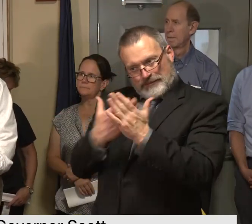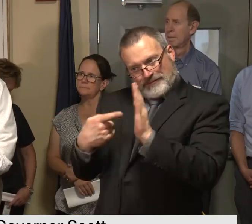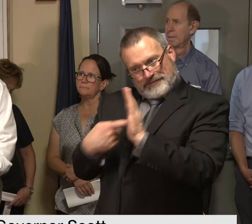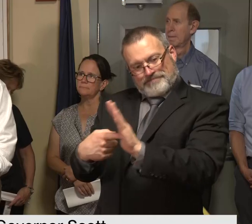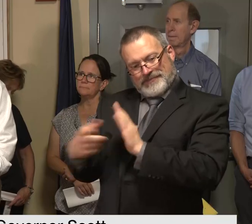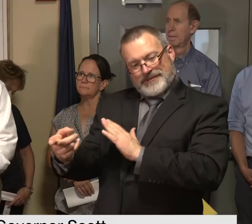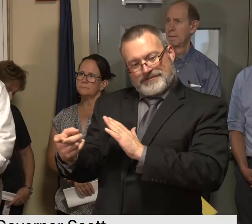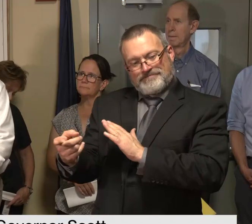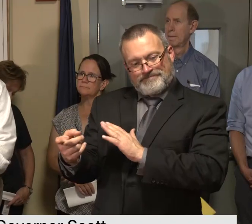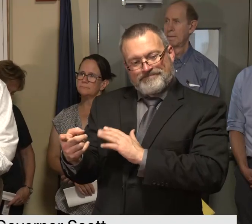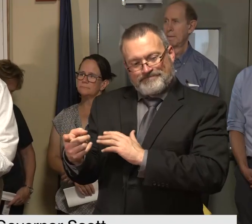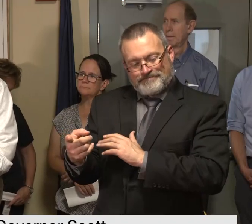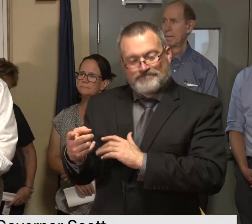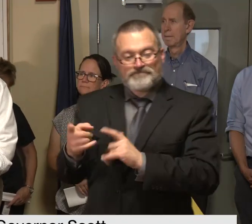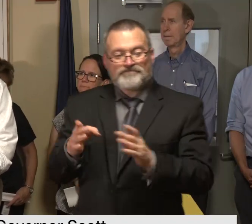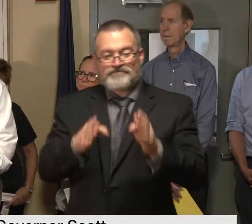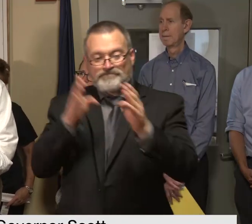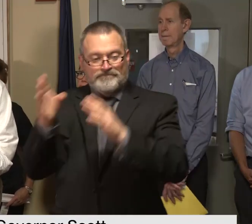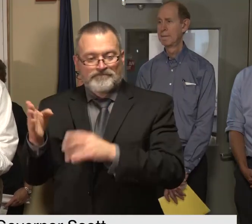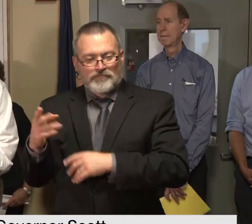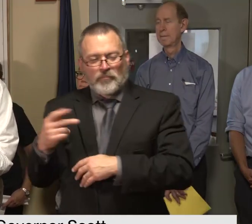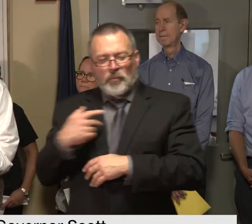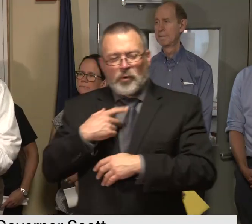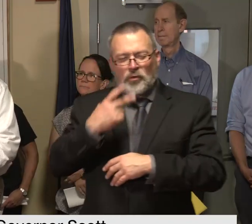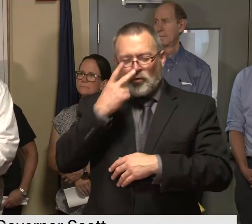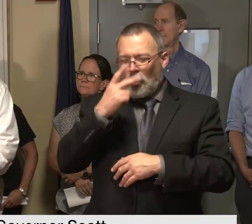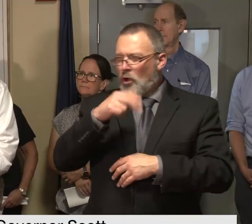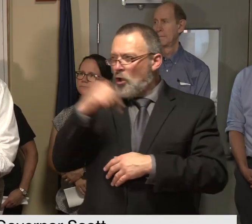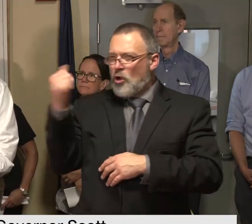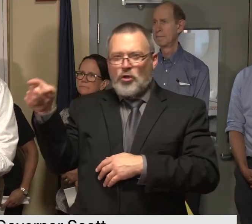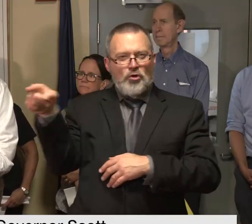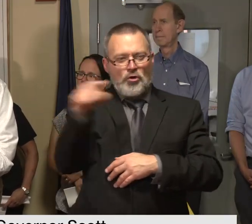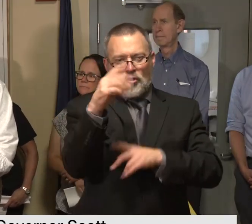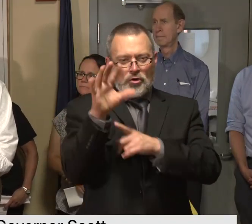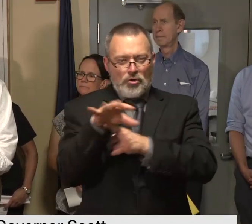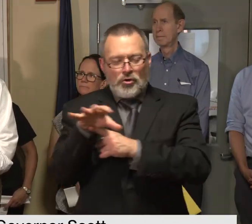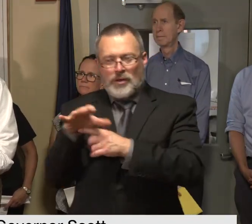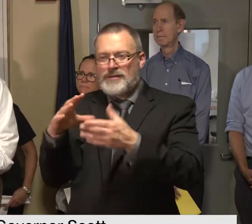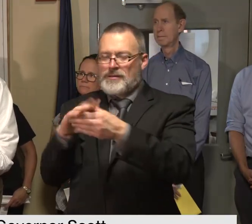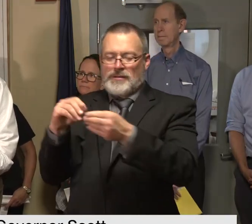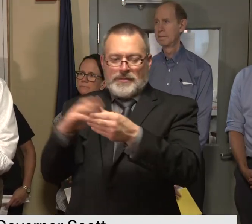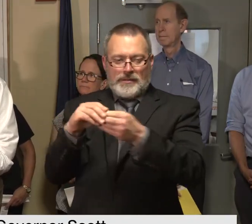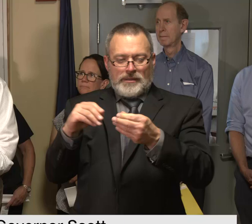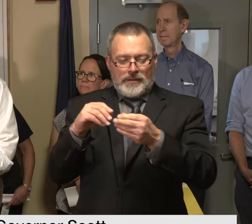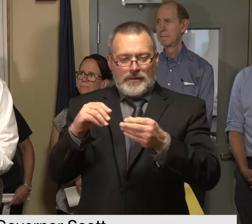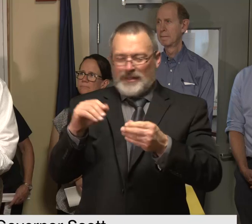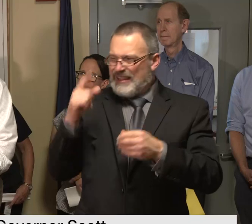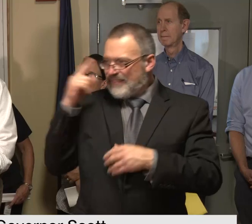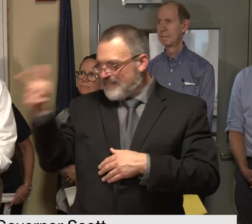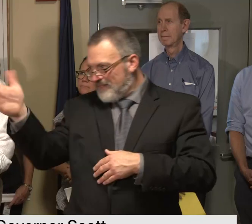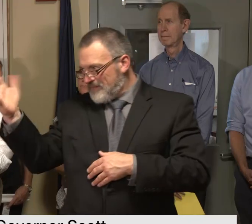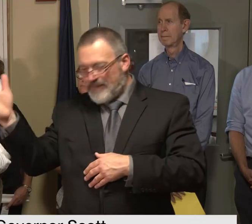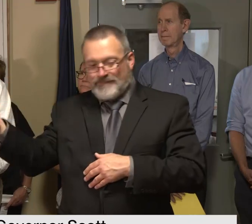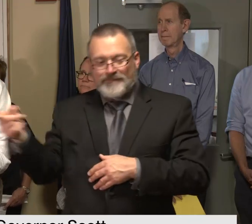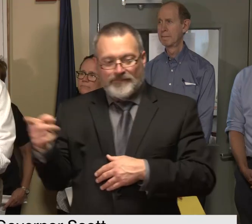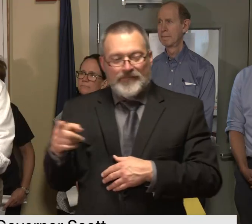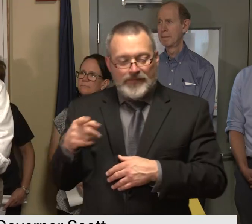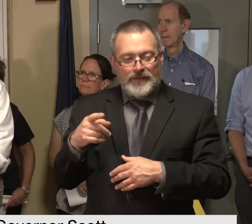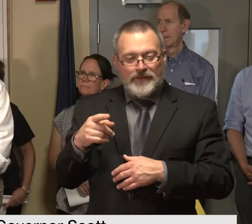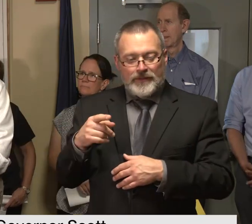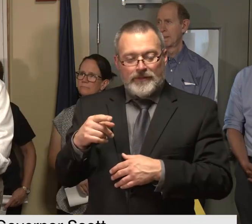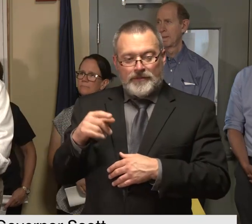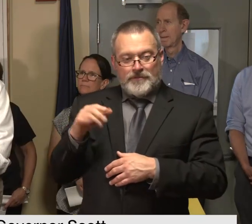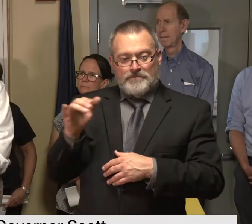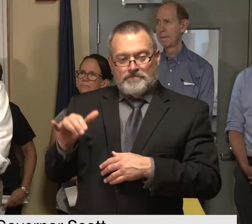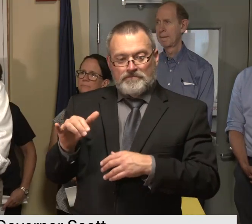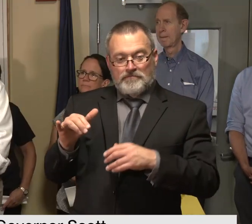on one of your stations i apologize this last week a story may have been on five a story of bridges in